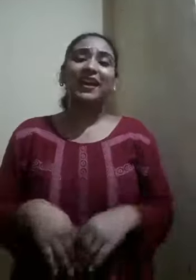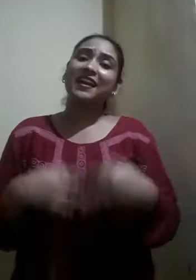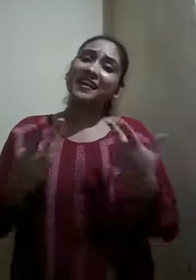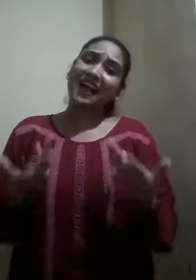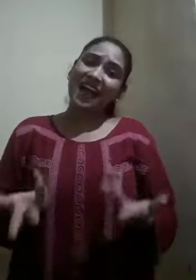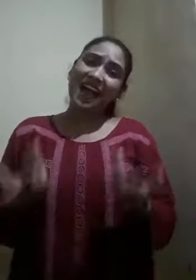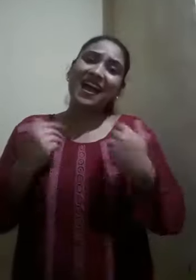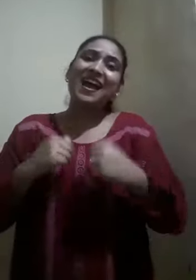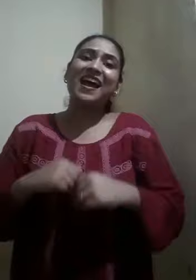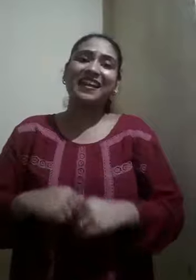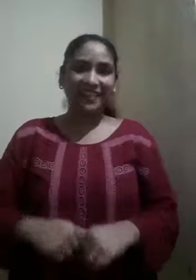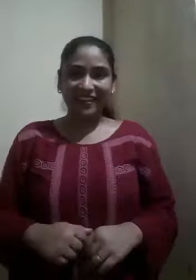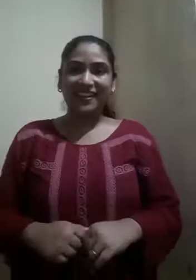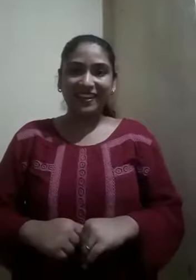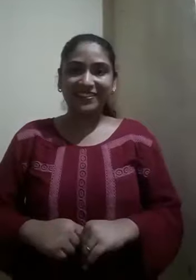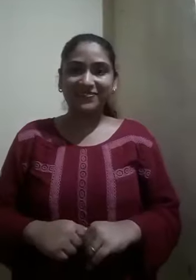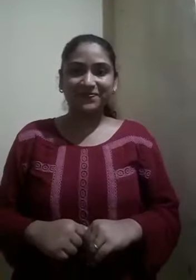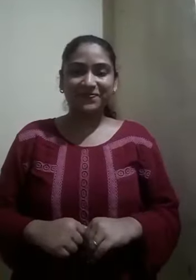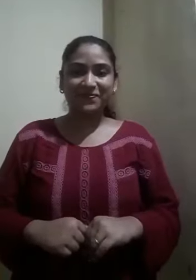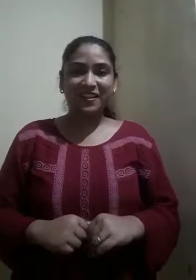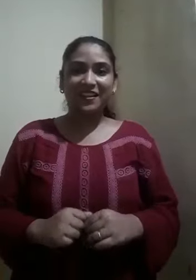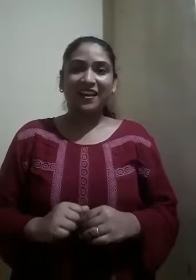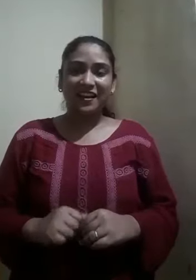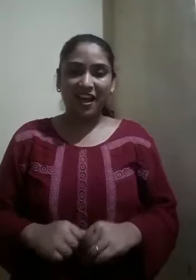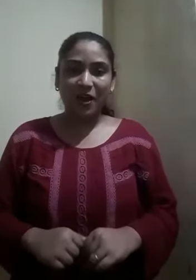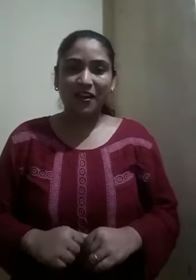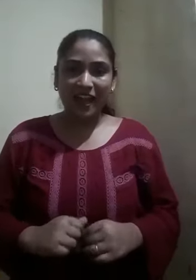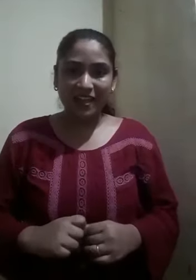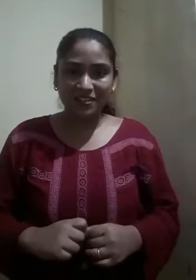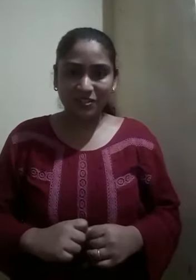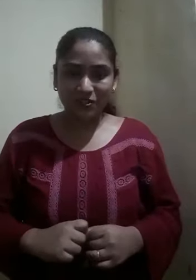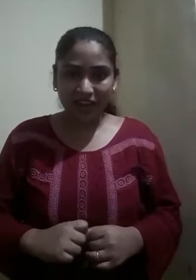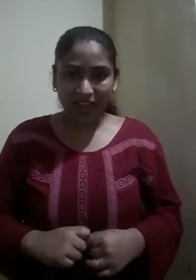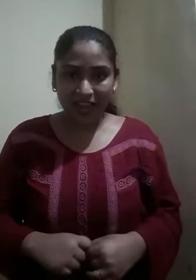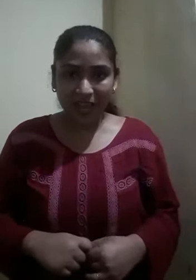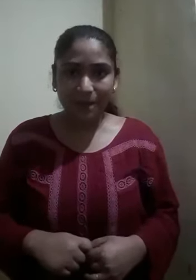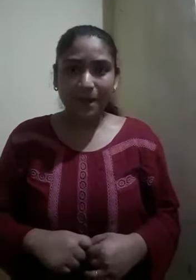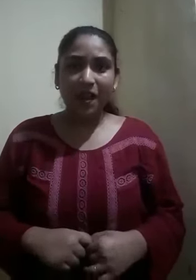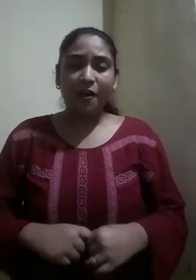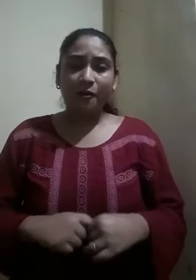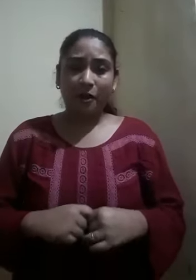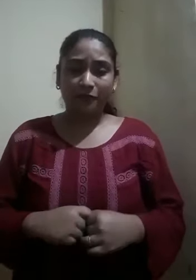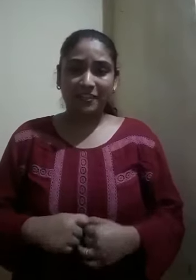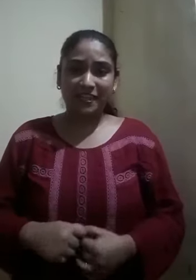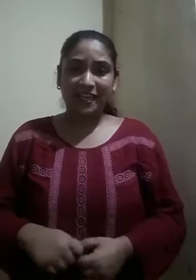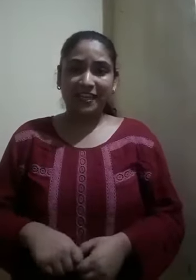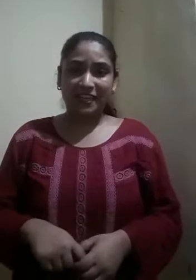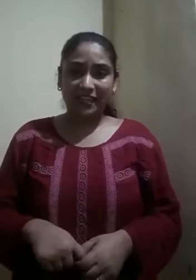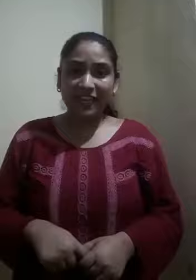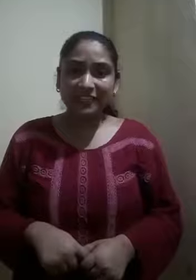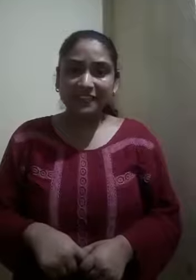kahani. Now last rhyme of the day is,